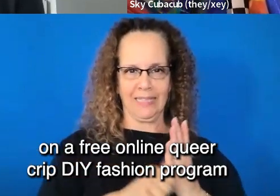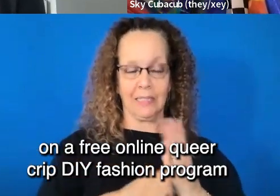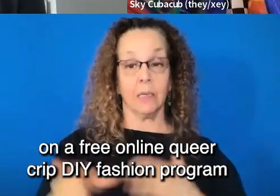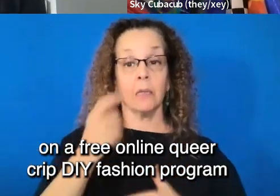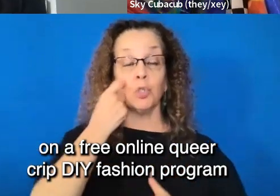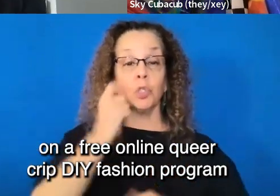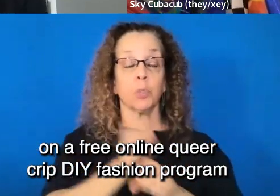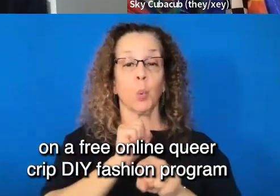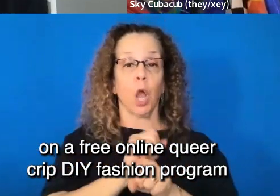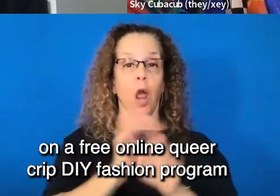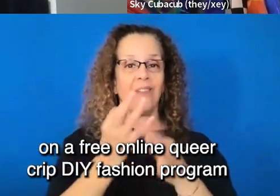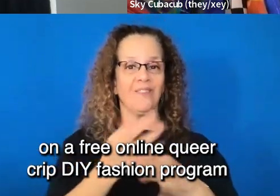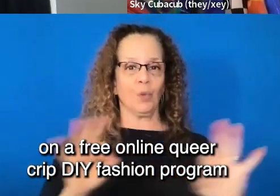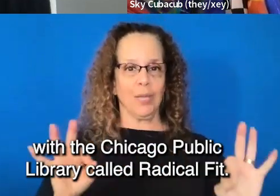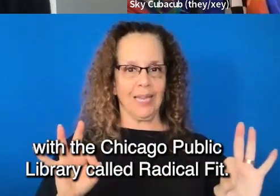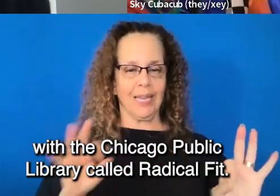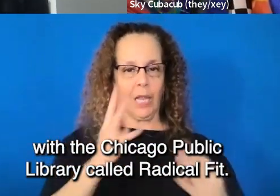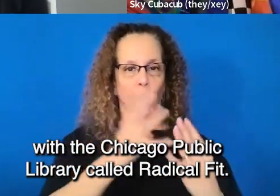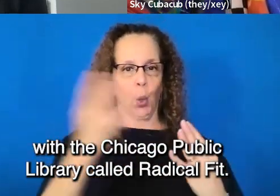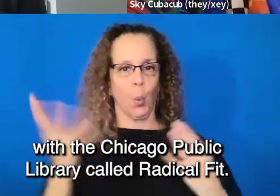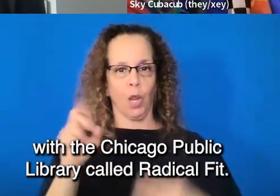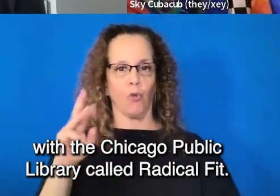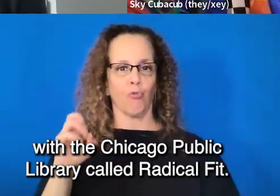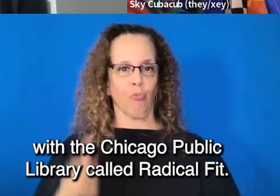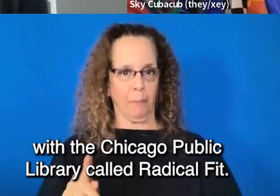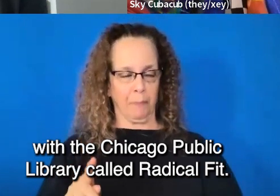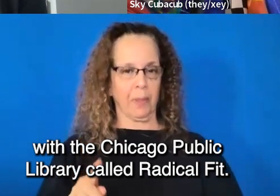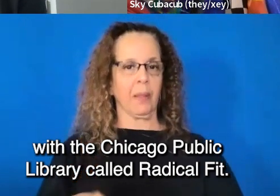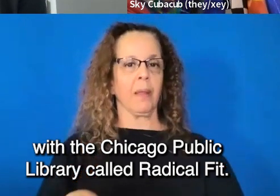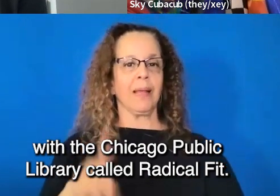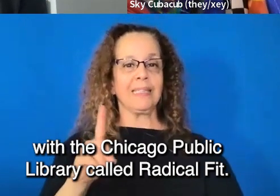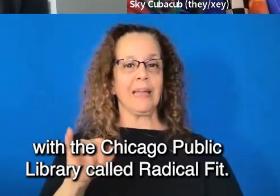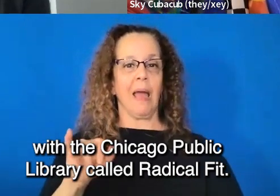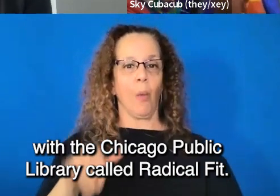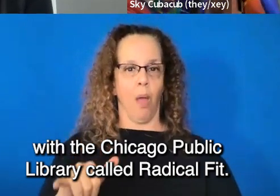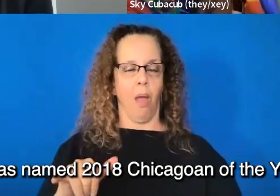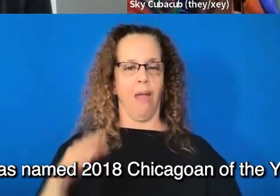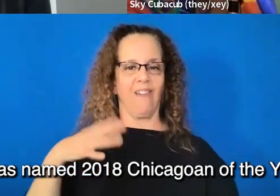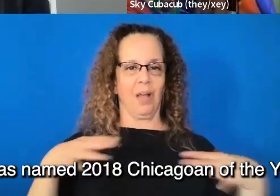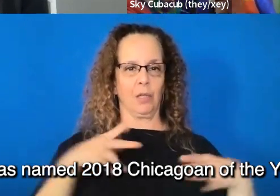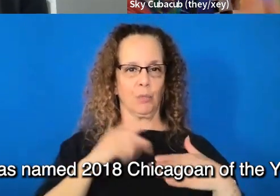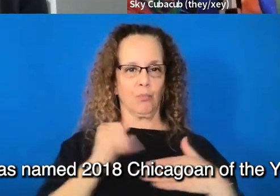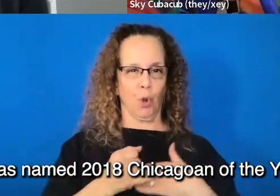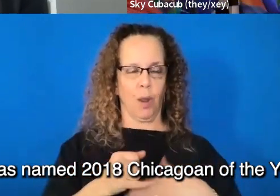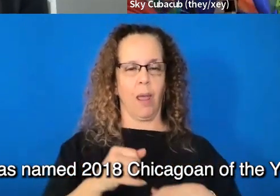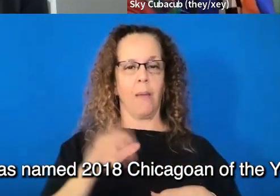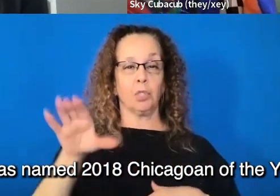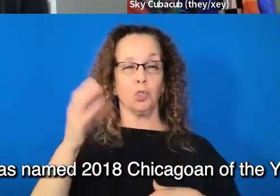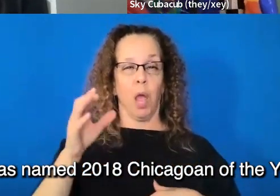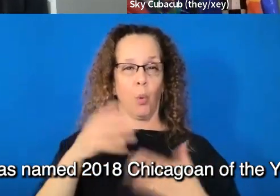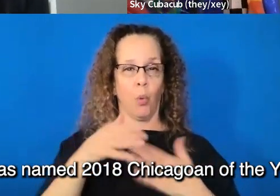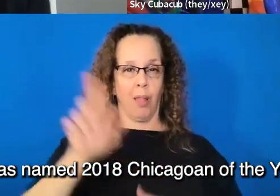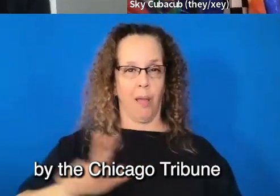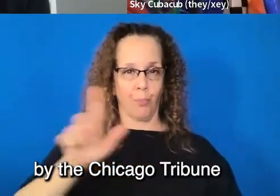crip DIY fashion program with the Chicago Public Library called Radical Fit. Skye was named 2018